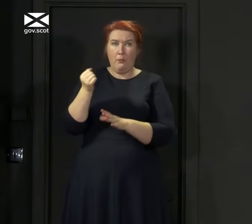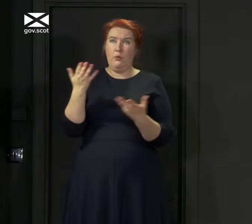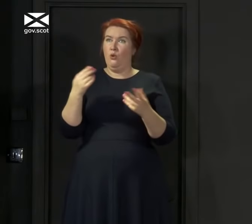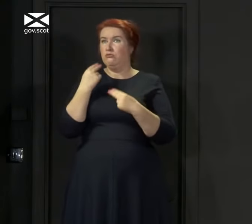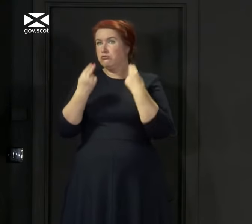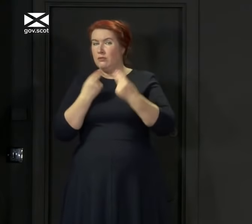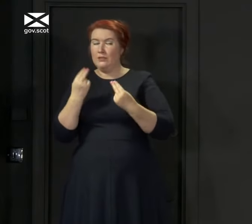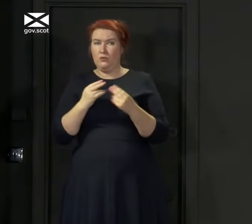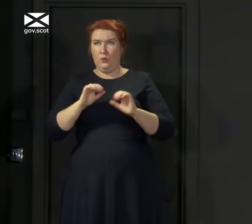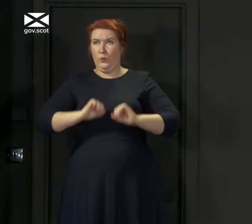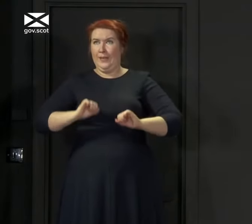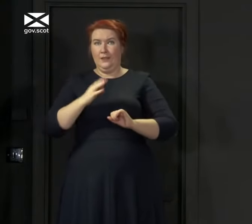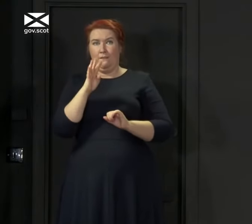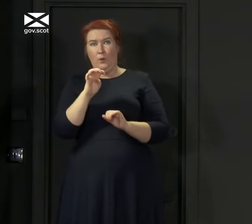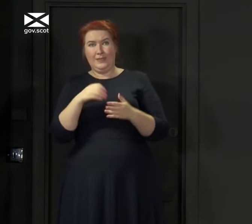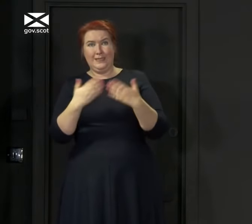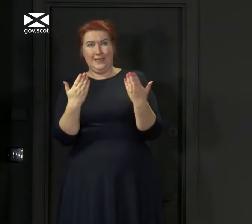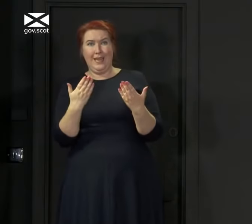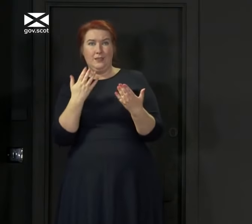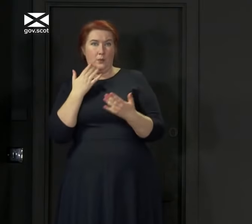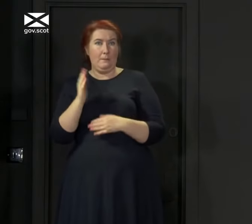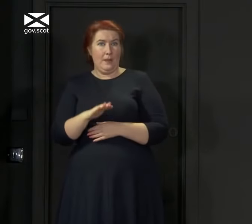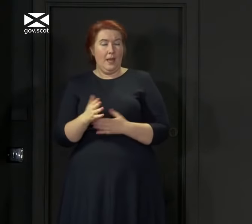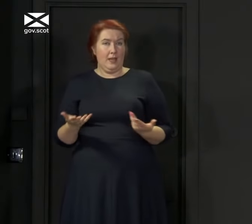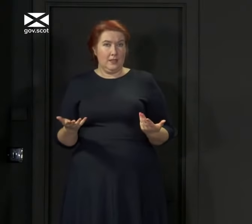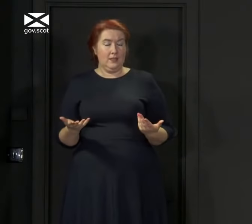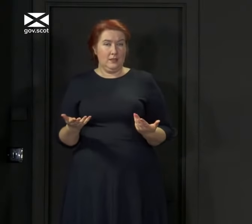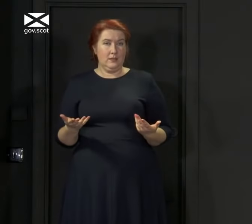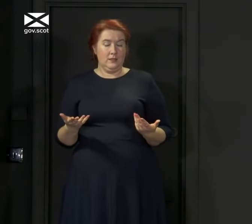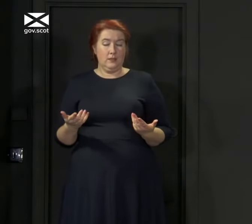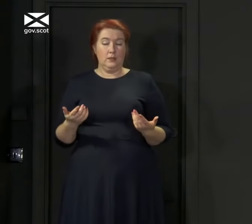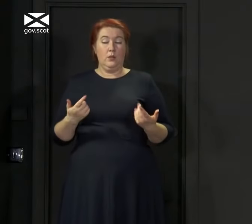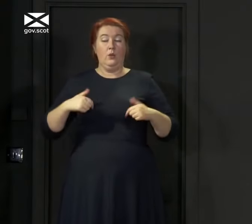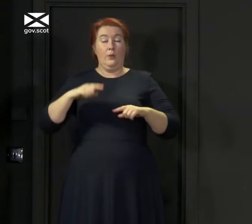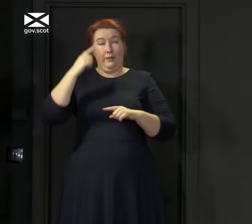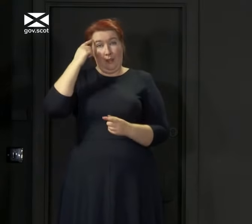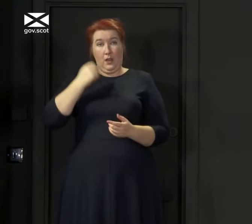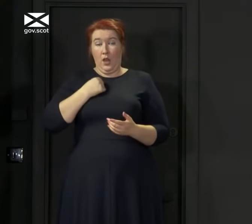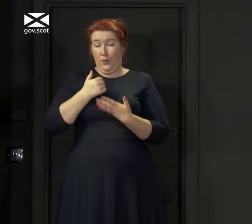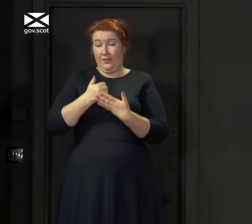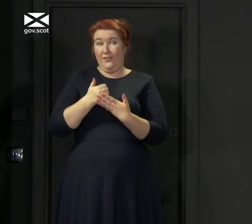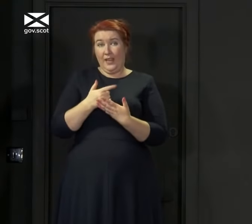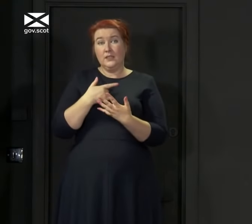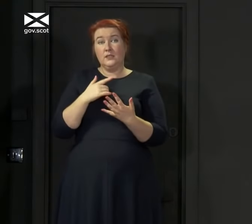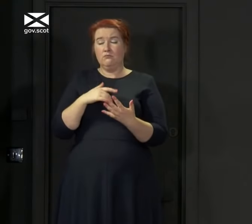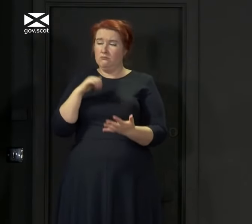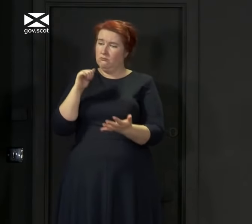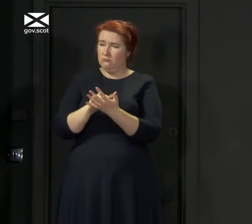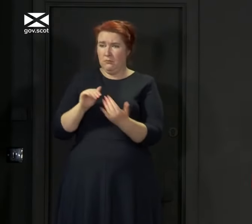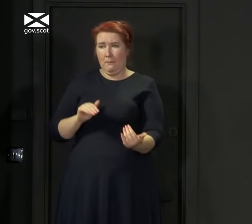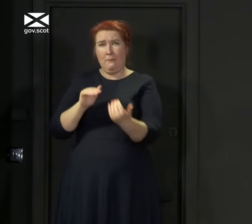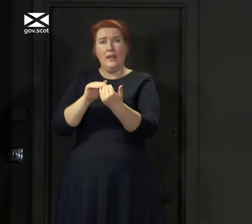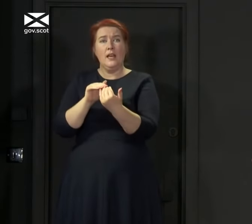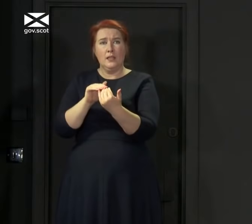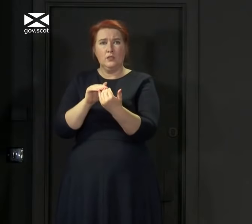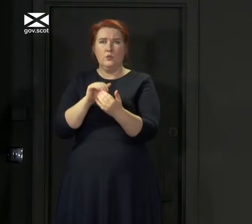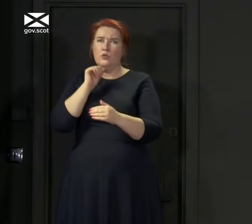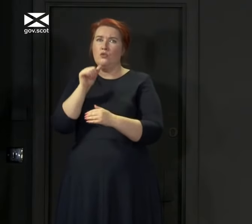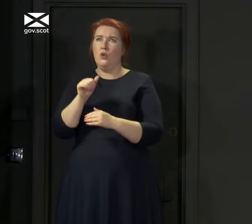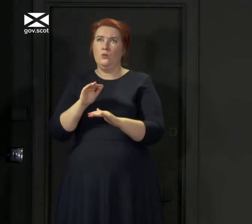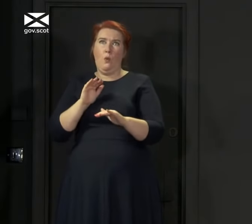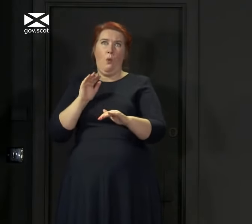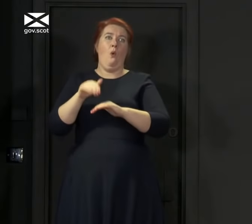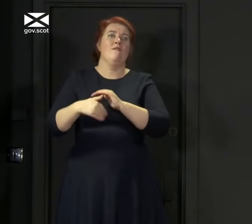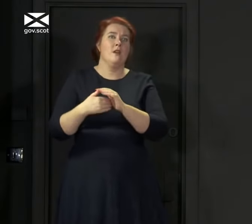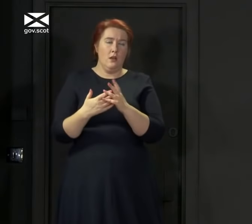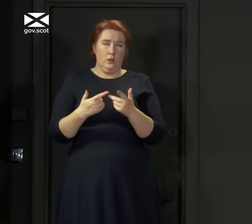14 days after you come back. Now, what we consider is the advice that we're giving right now is proportionate. So it's not an overreaction to a